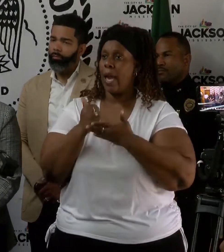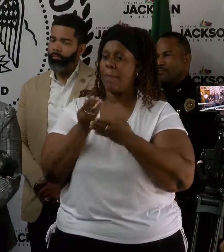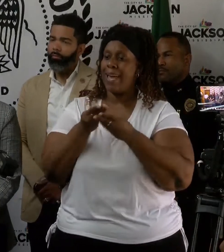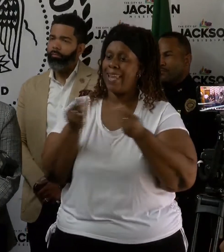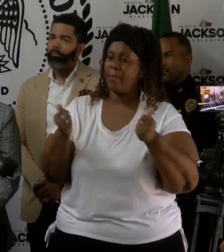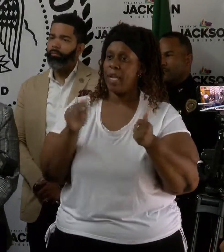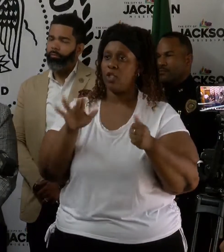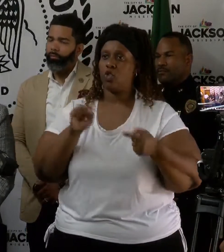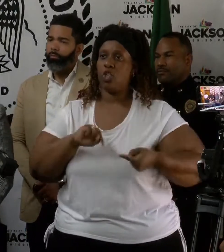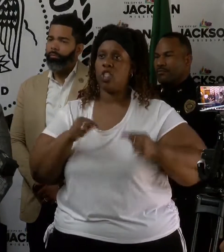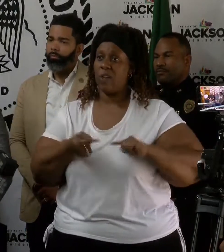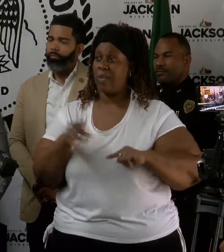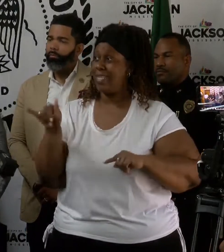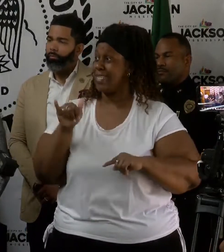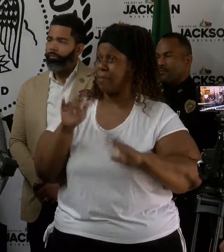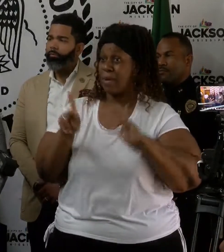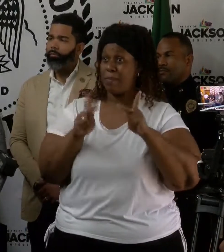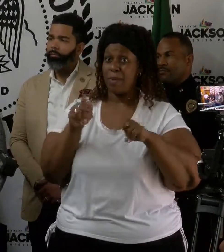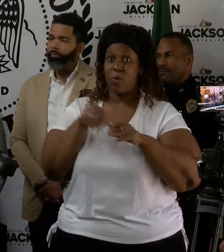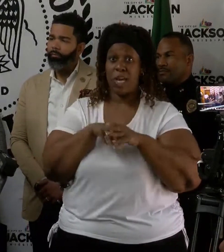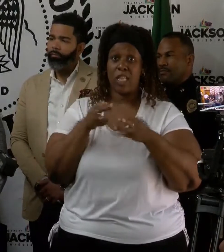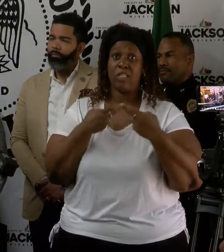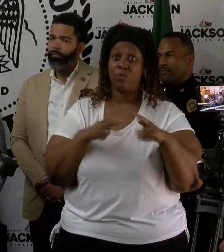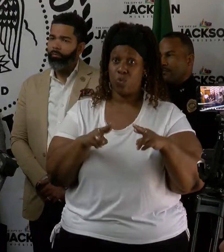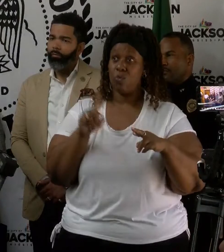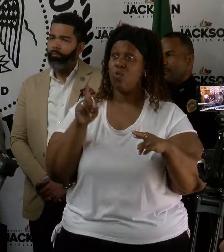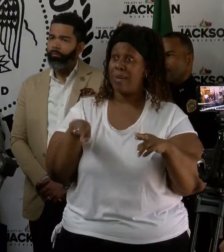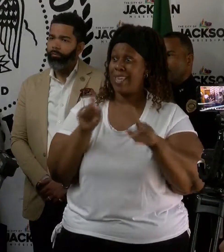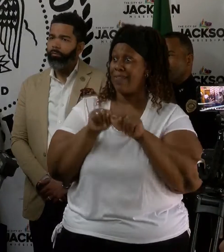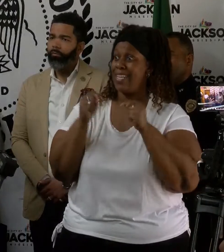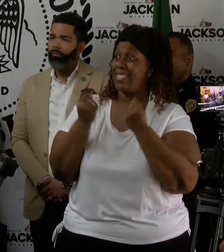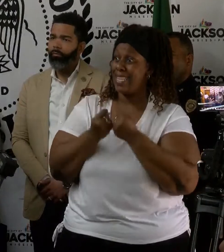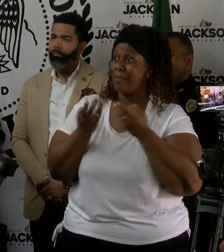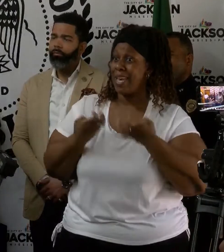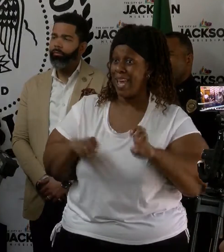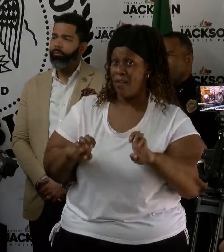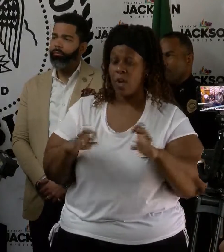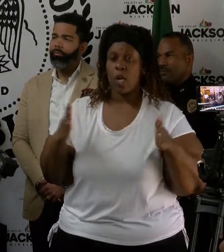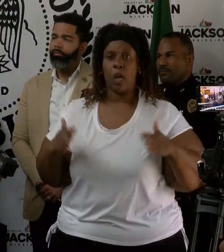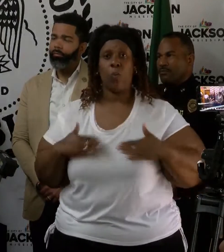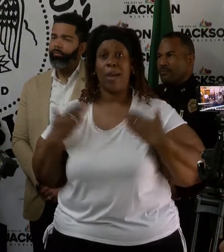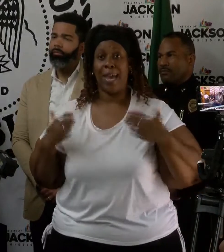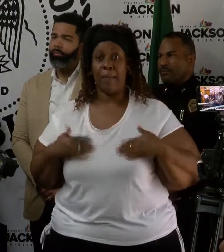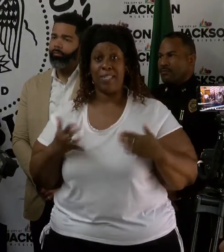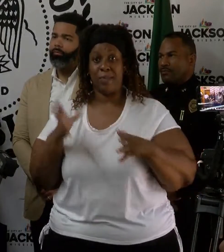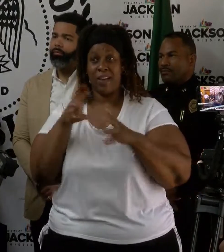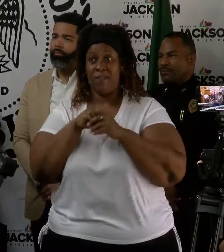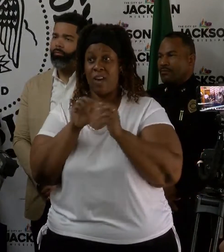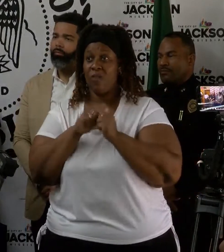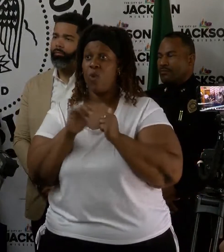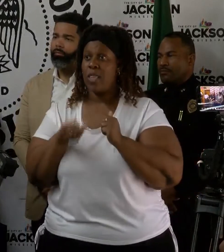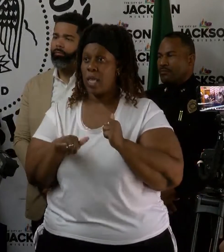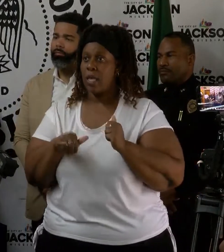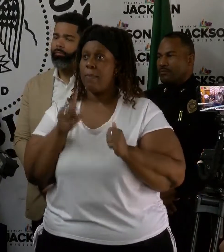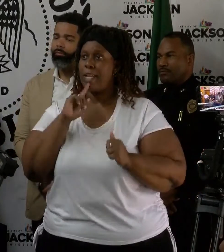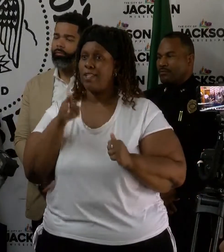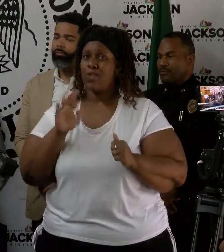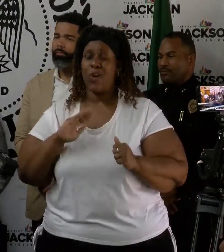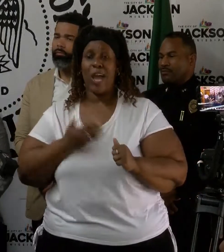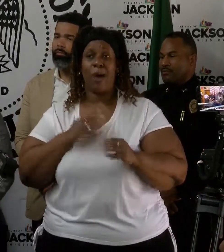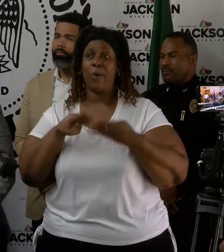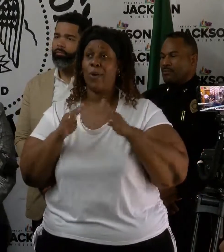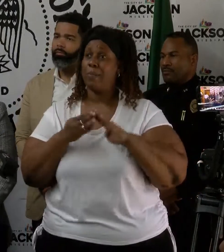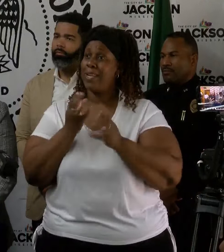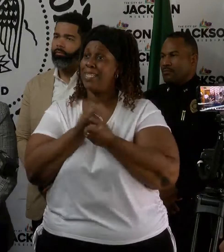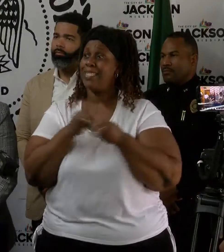like everyone else in this room, as the mayor mentioned, it takes a team effort. So we're glad to be a part of this effort in making sure our communities